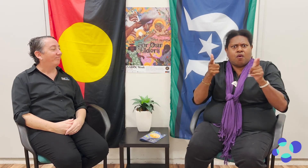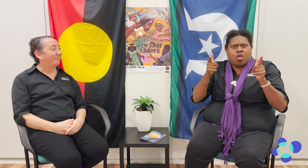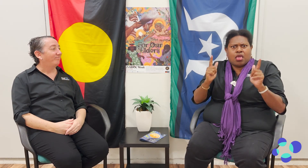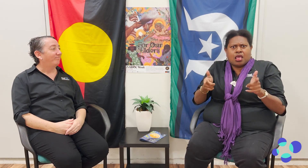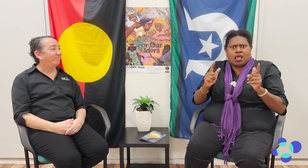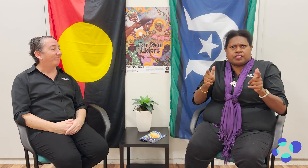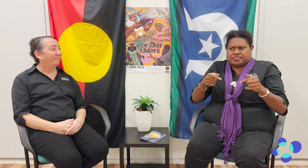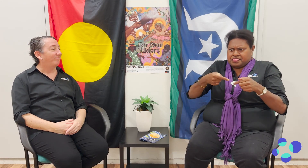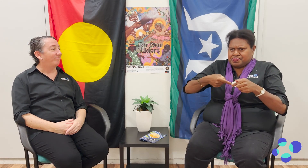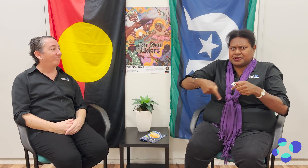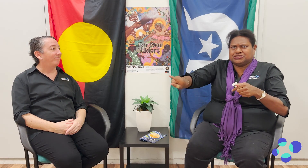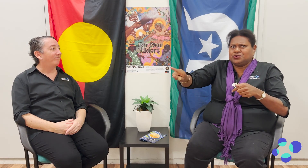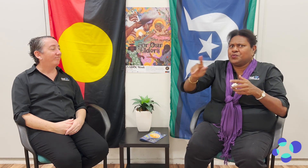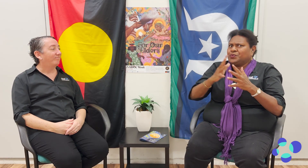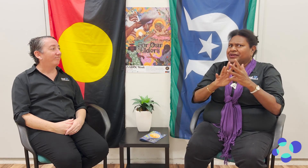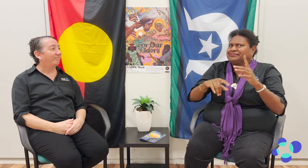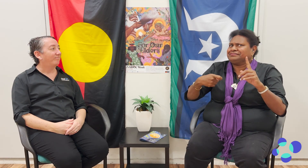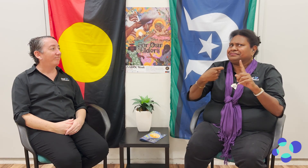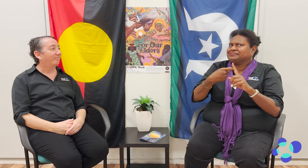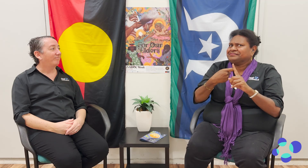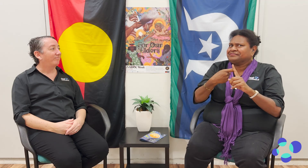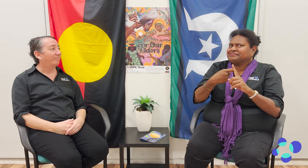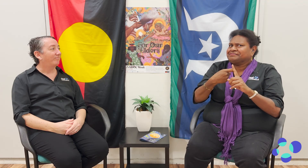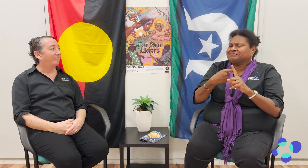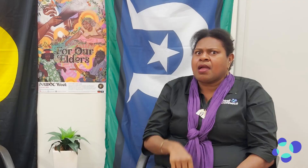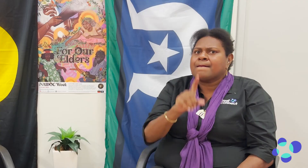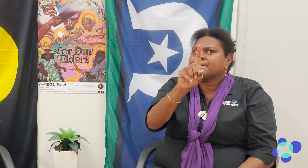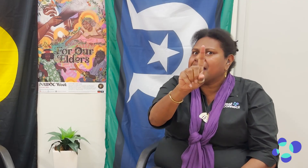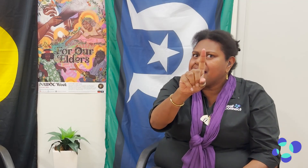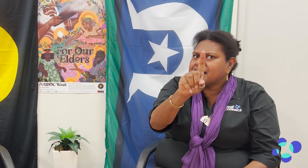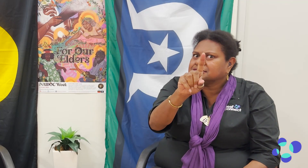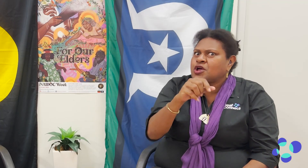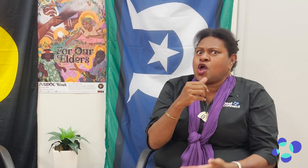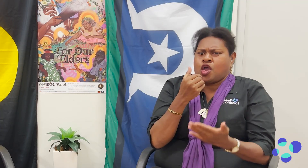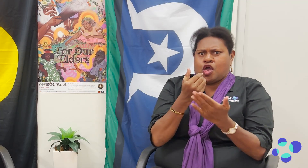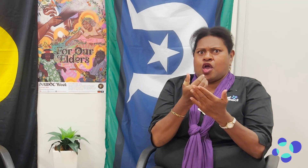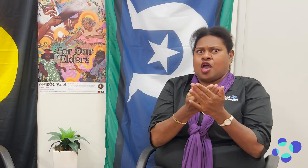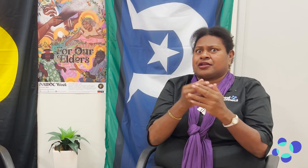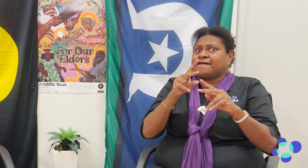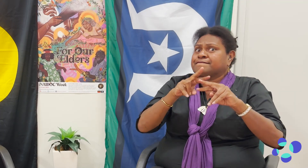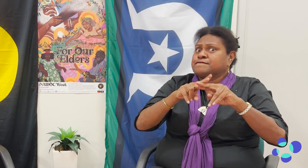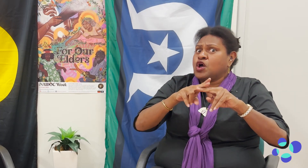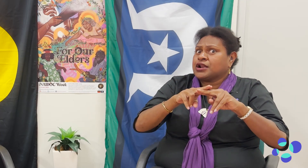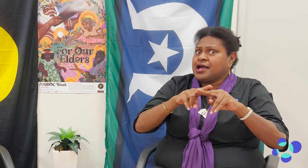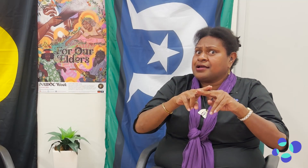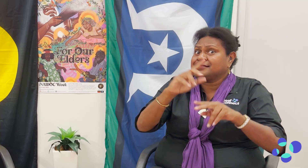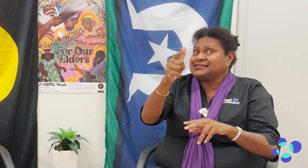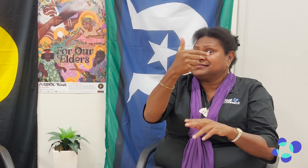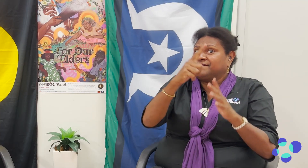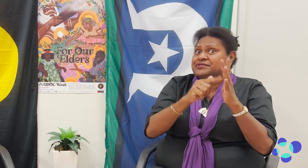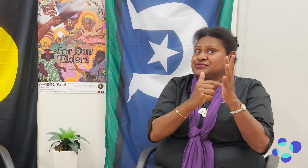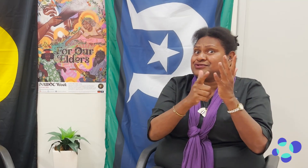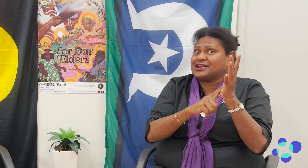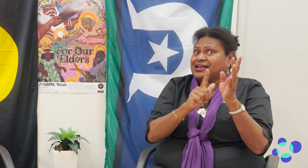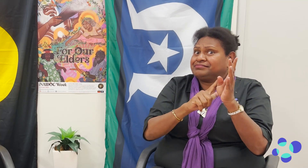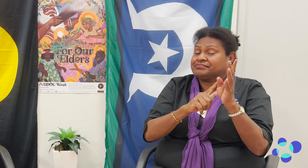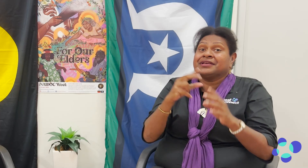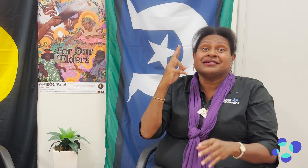Lots of events happening throughout the week, but on Friday the 7th of July, Deaf